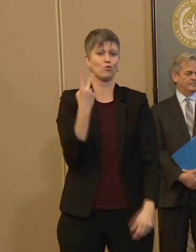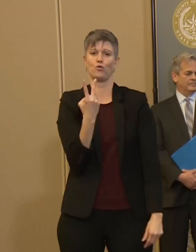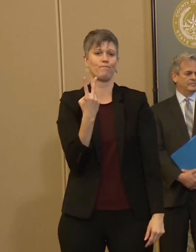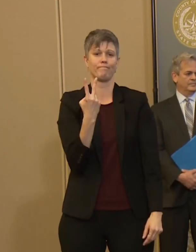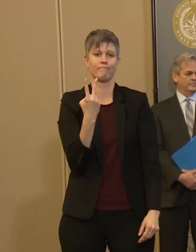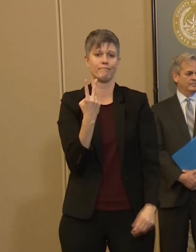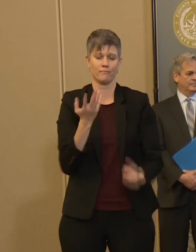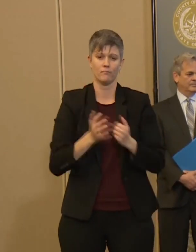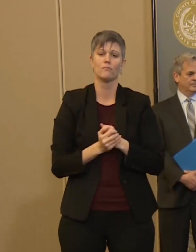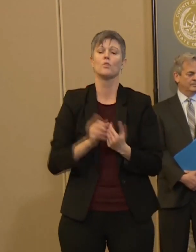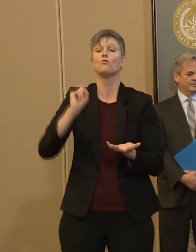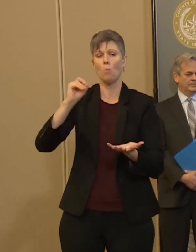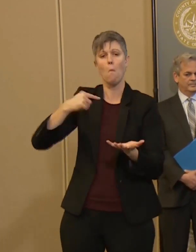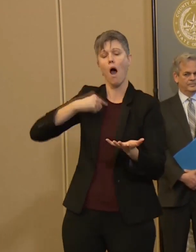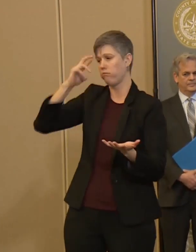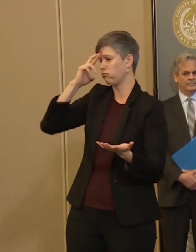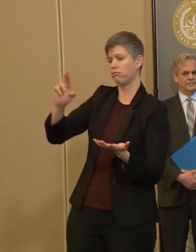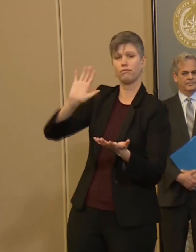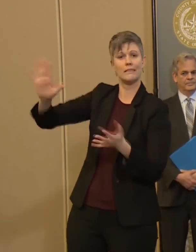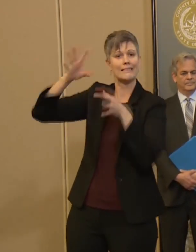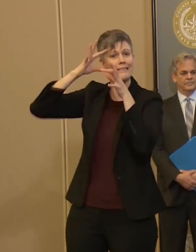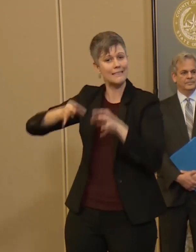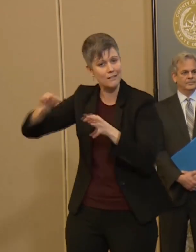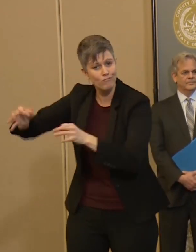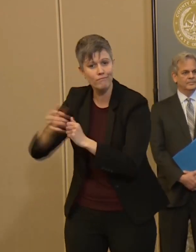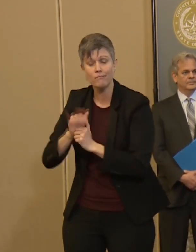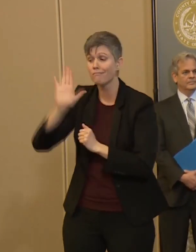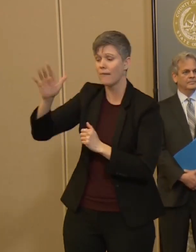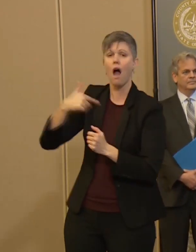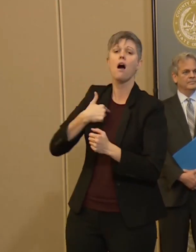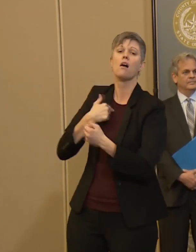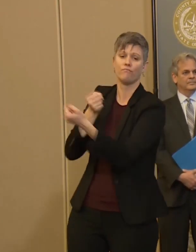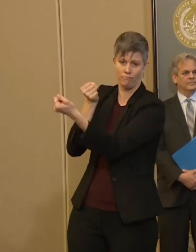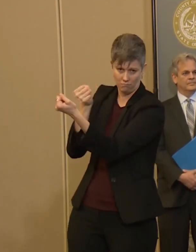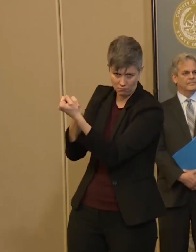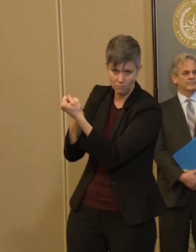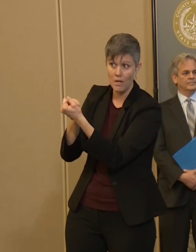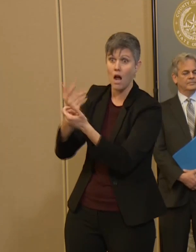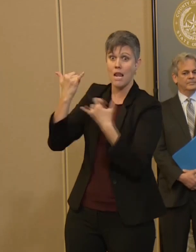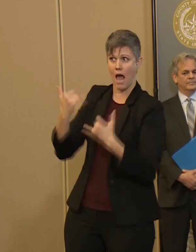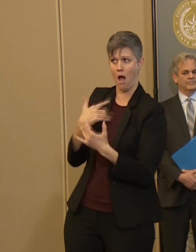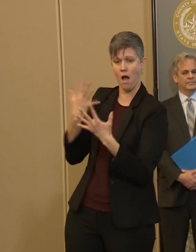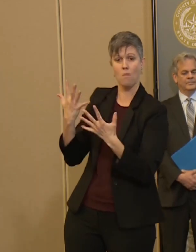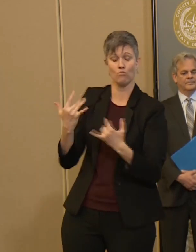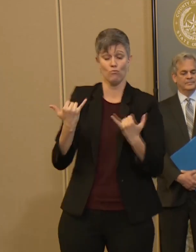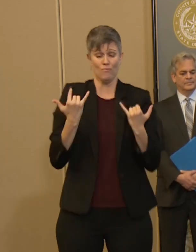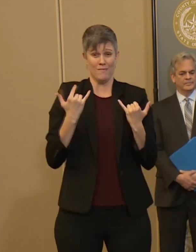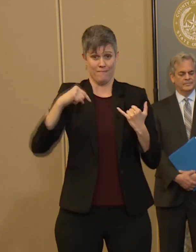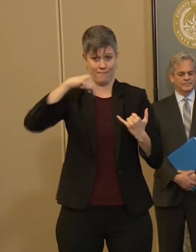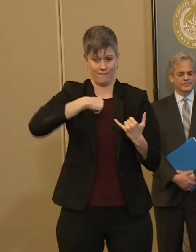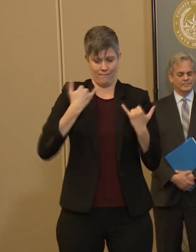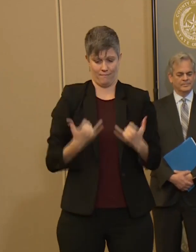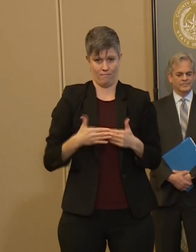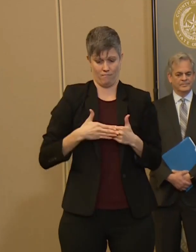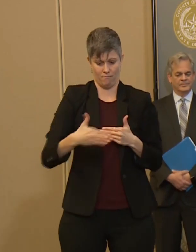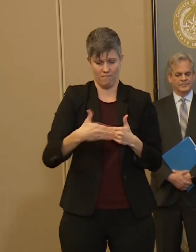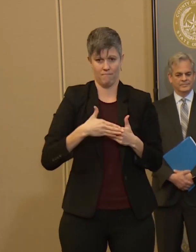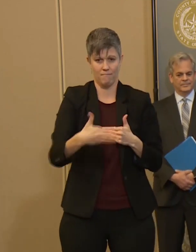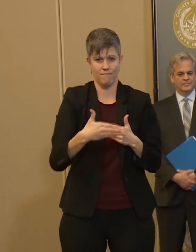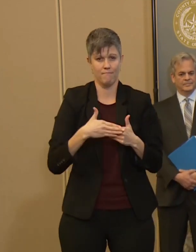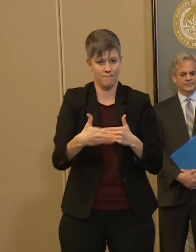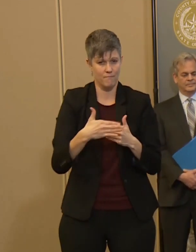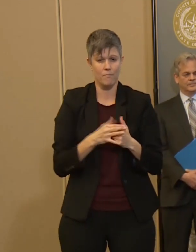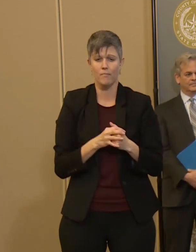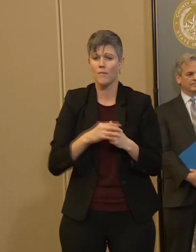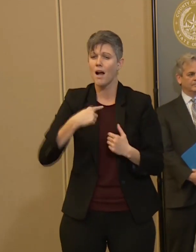respect your decision. We need your support and we need your help today and in the days ahead. I'm